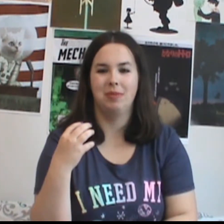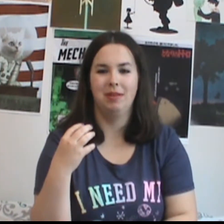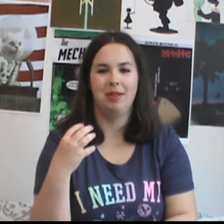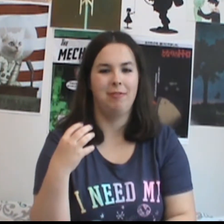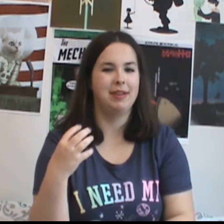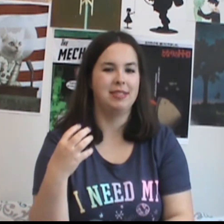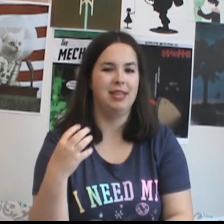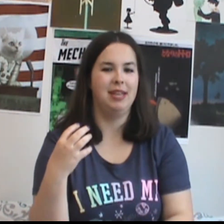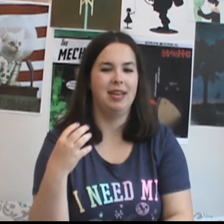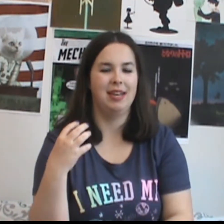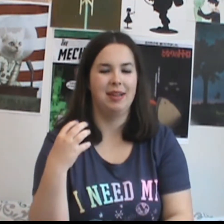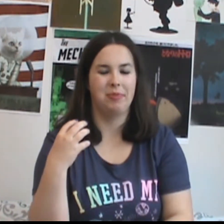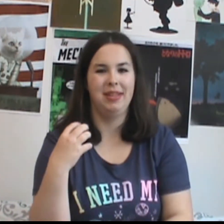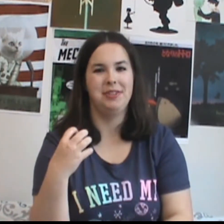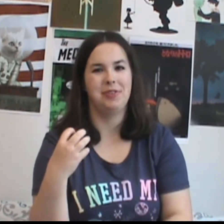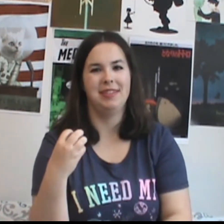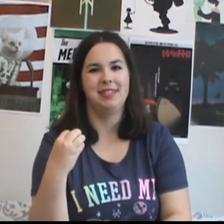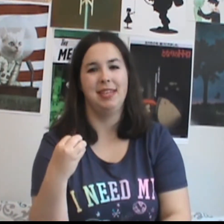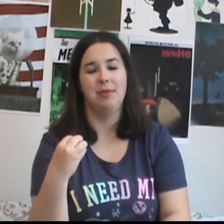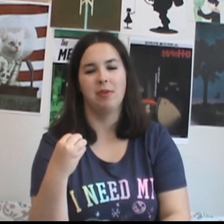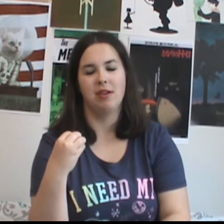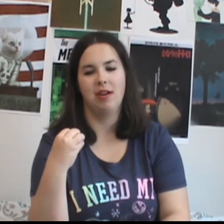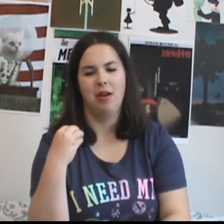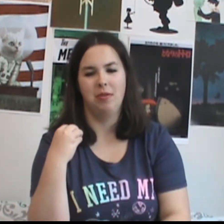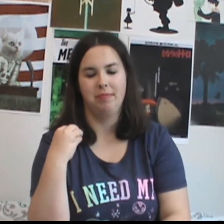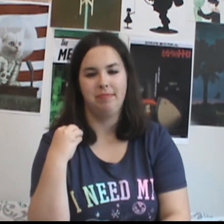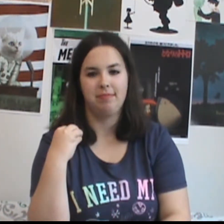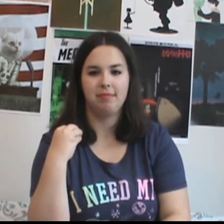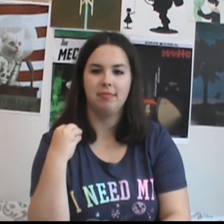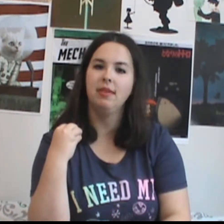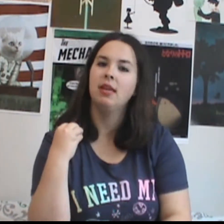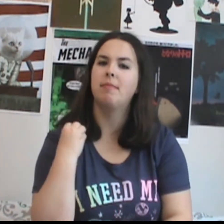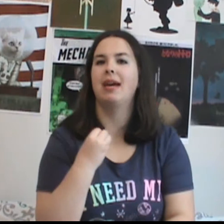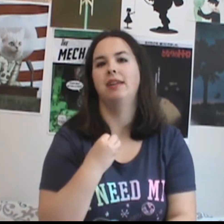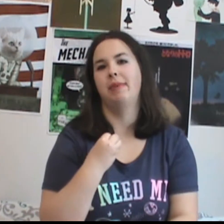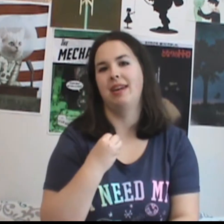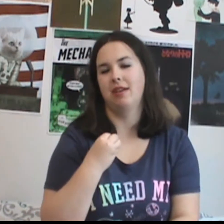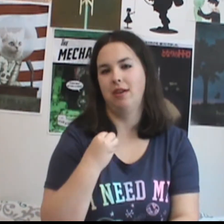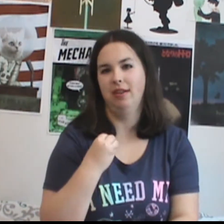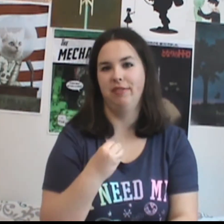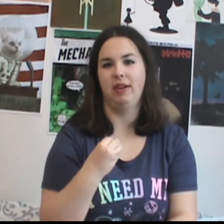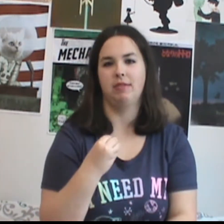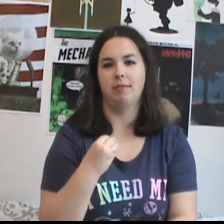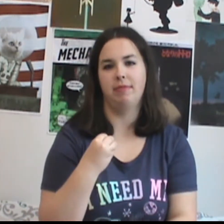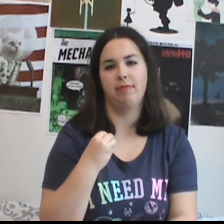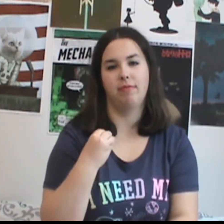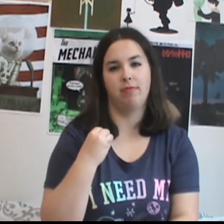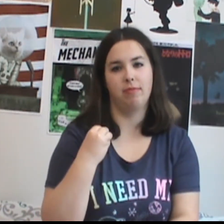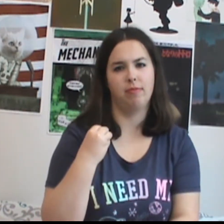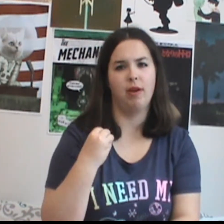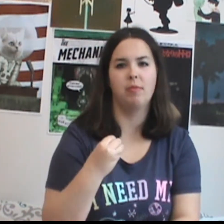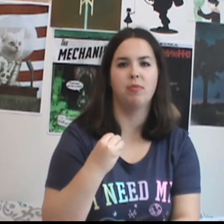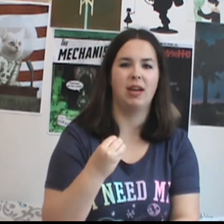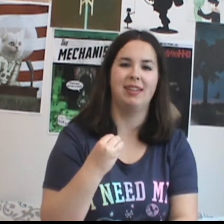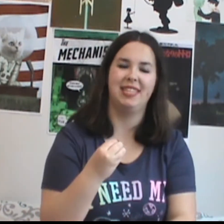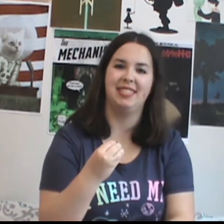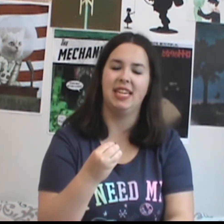really, really fun to see and I really enjoyed the scene where Magnum had to call in a favor from Rick and T.C.